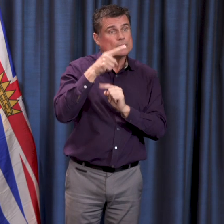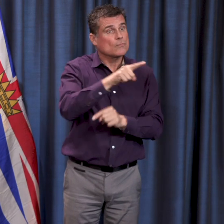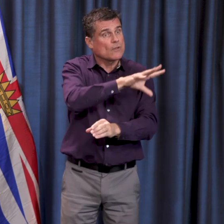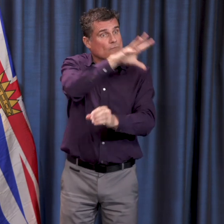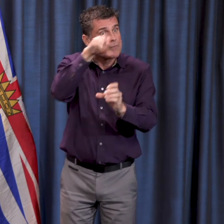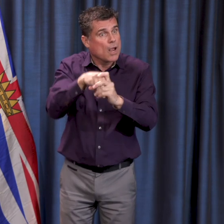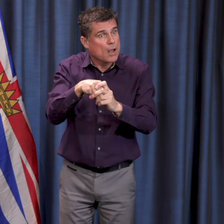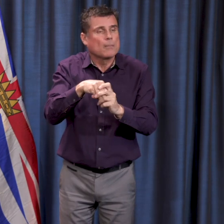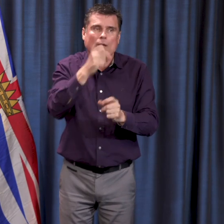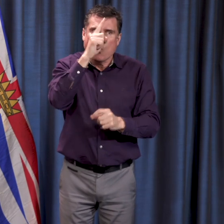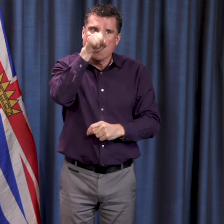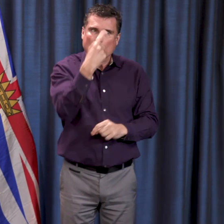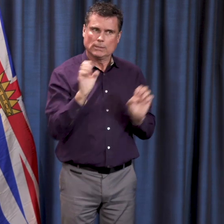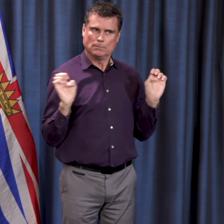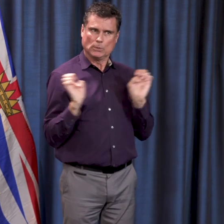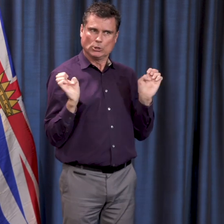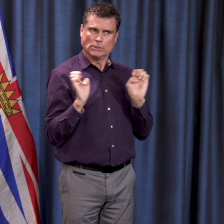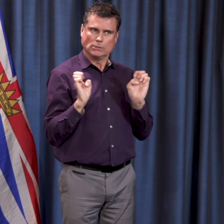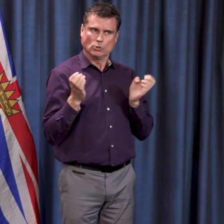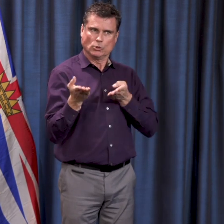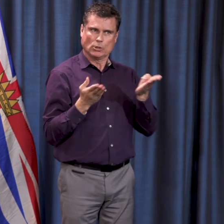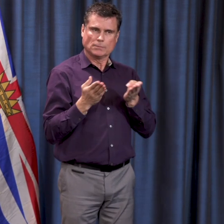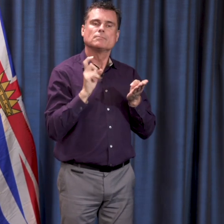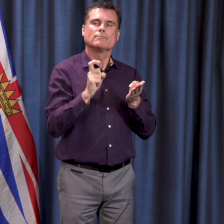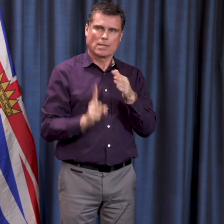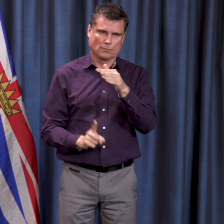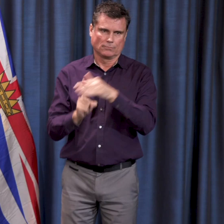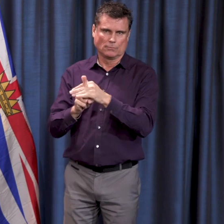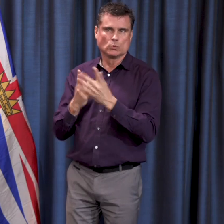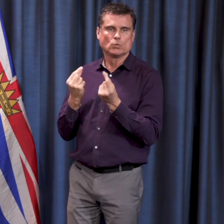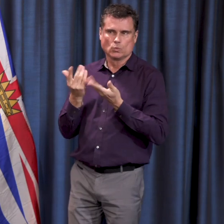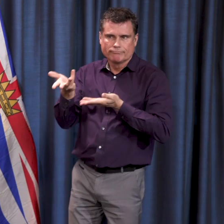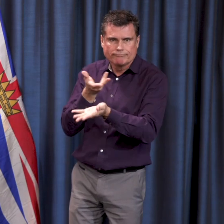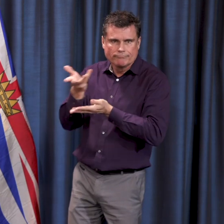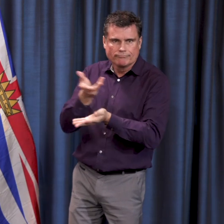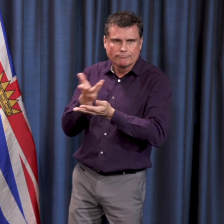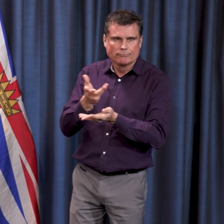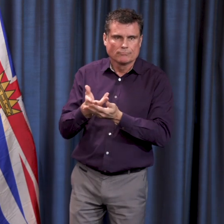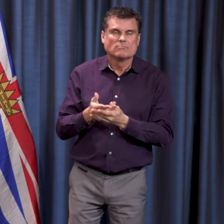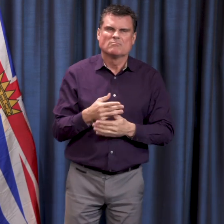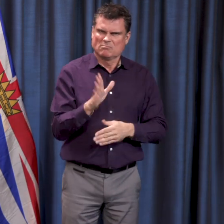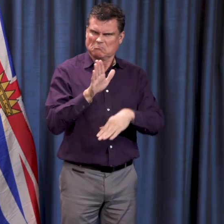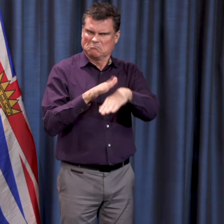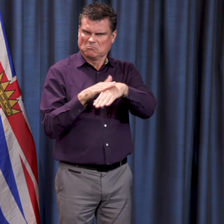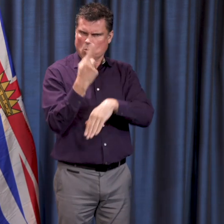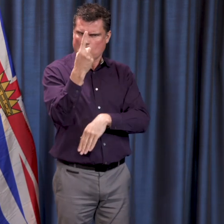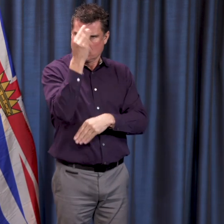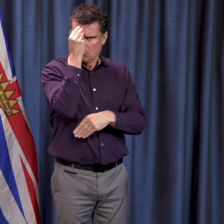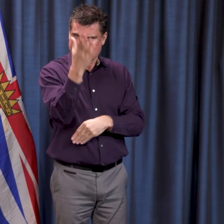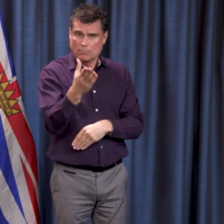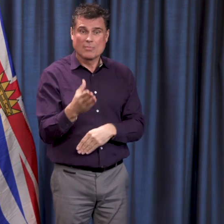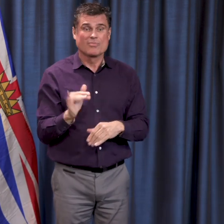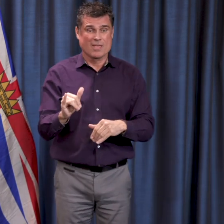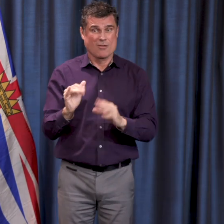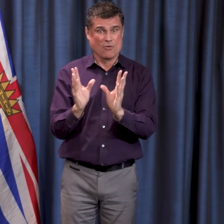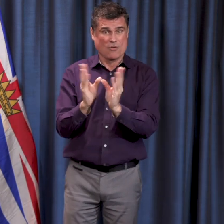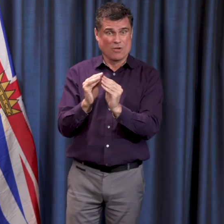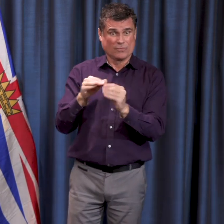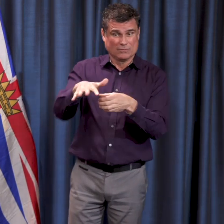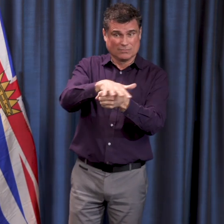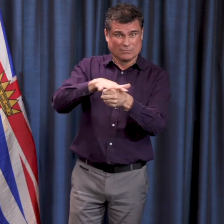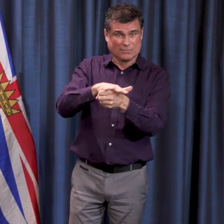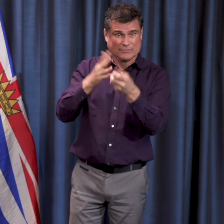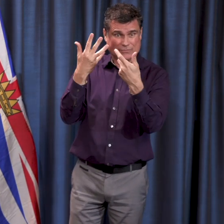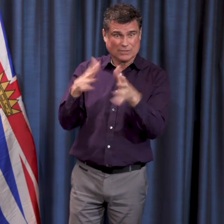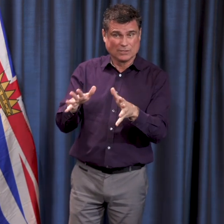I will note that the Dental College, soon after the conference and the notification that we gave for people to